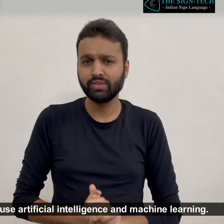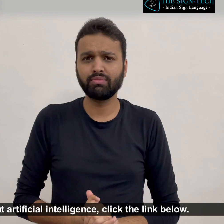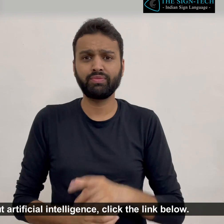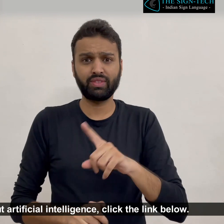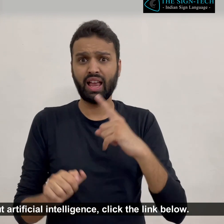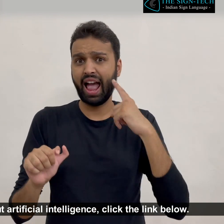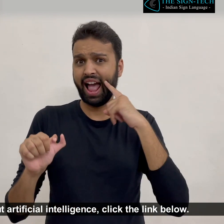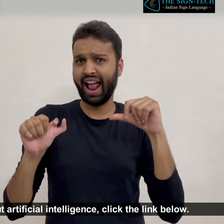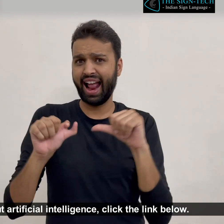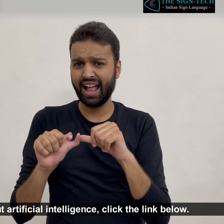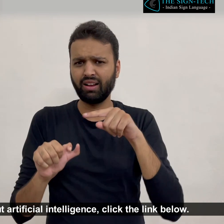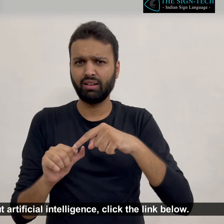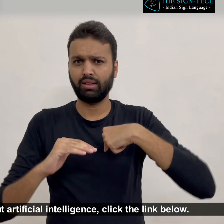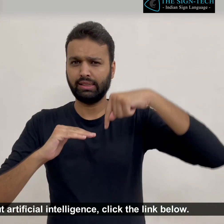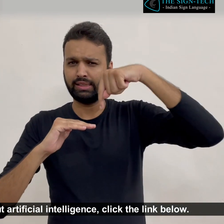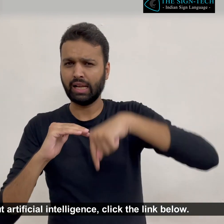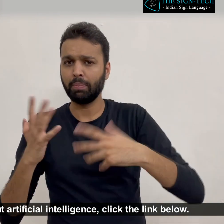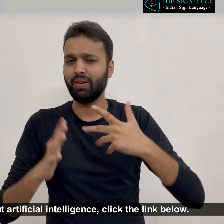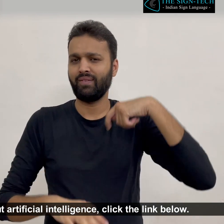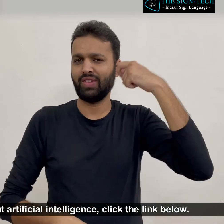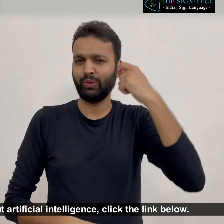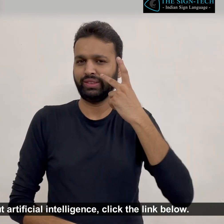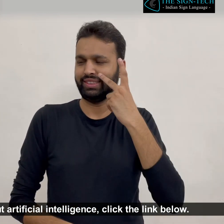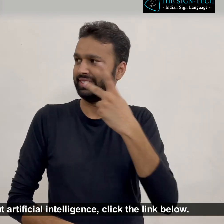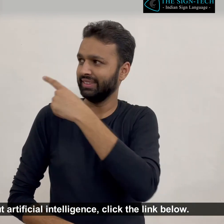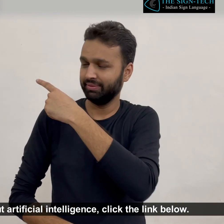To know more about Artificial Intelligence, click the link below.